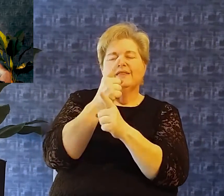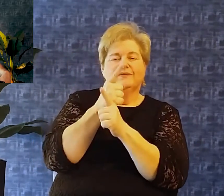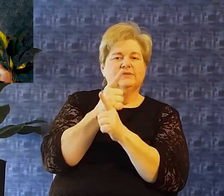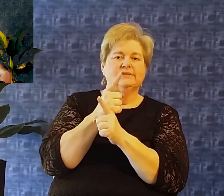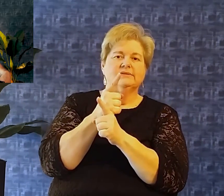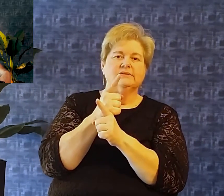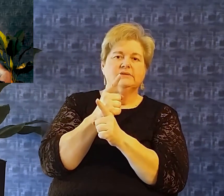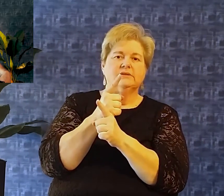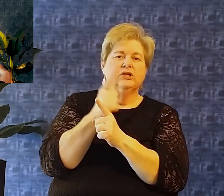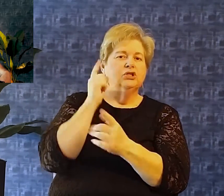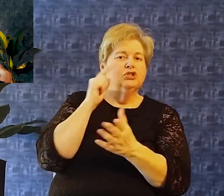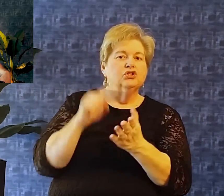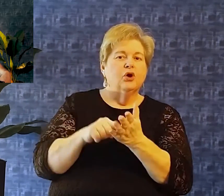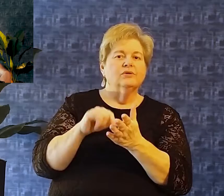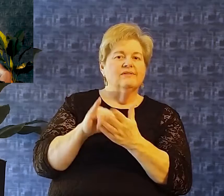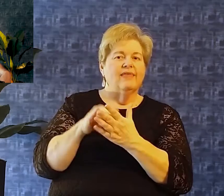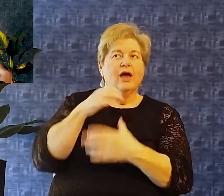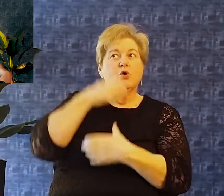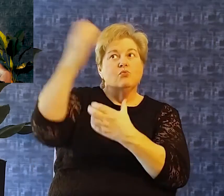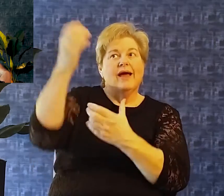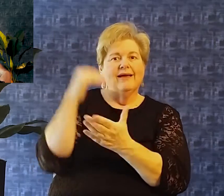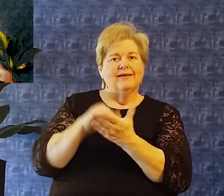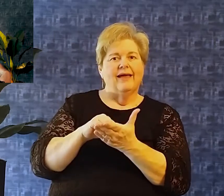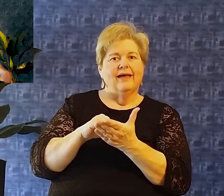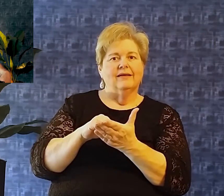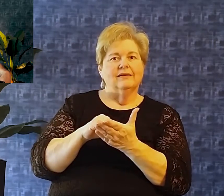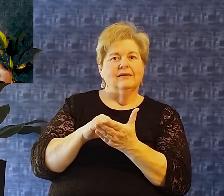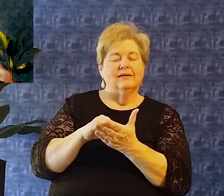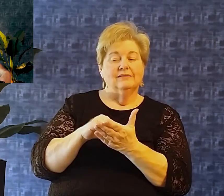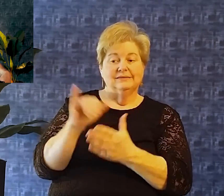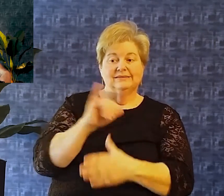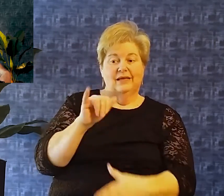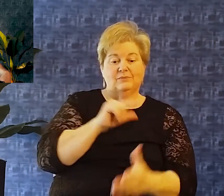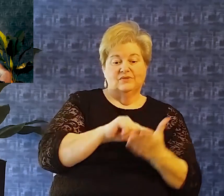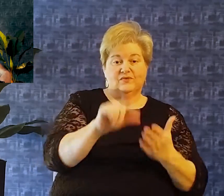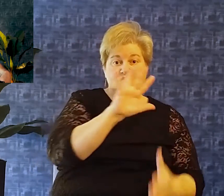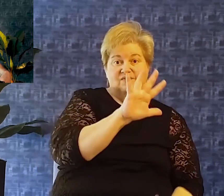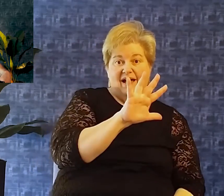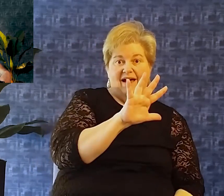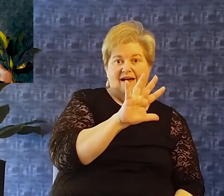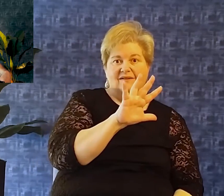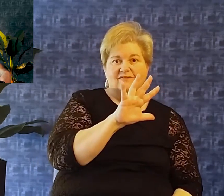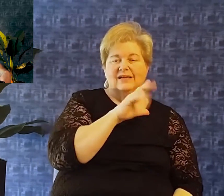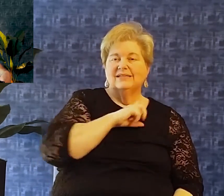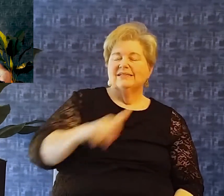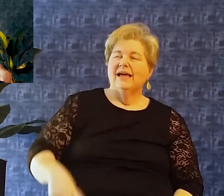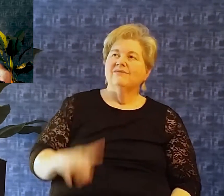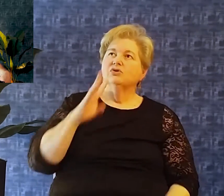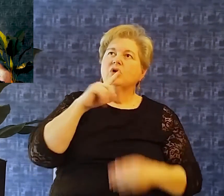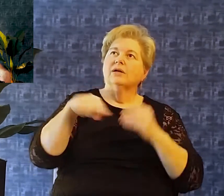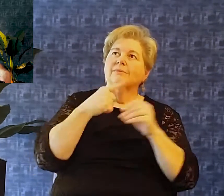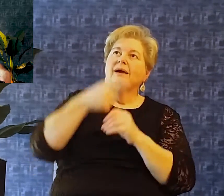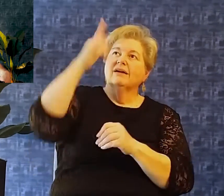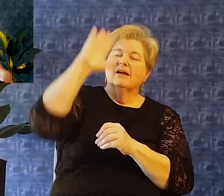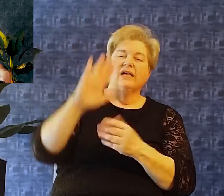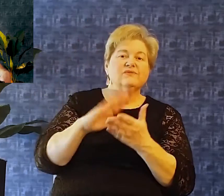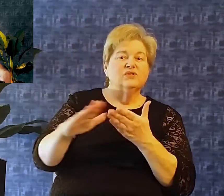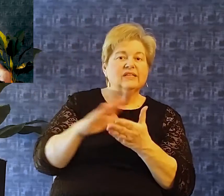Faithfulness notice that Cry again that david back in verse 5 talking about god's forgiveness and god's